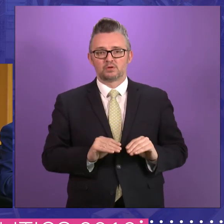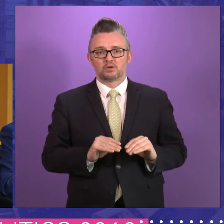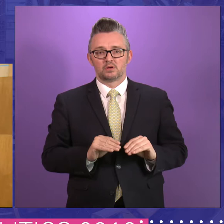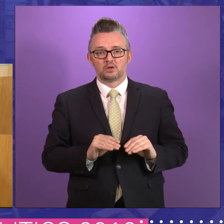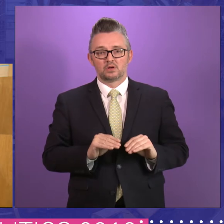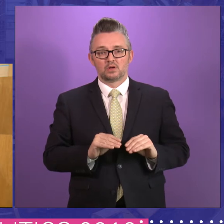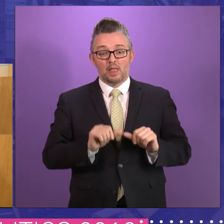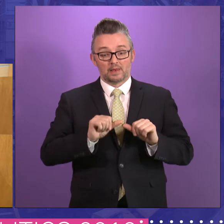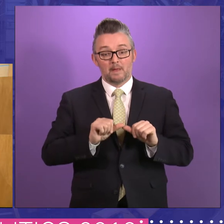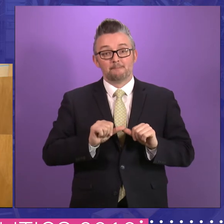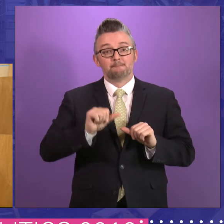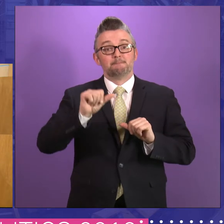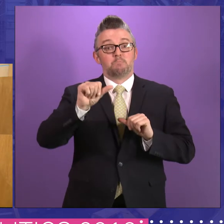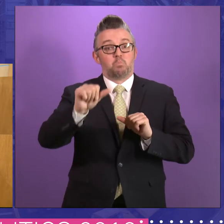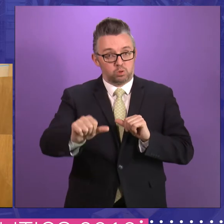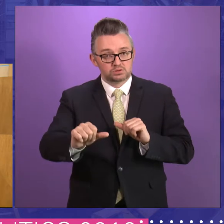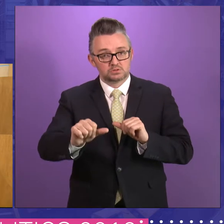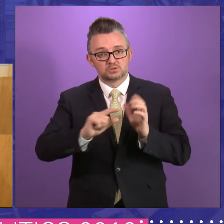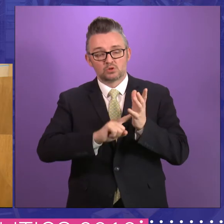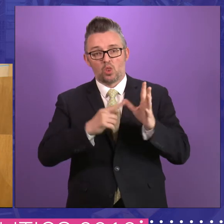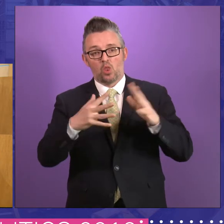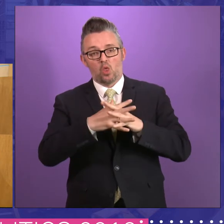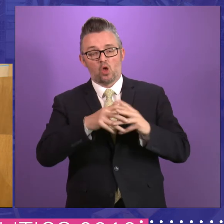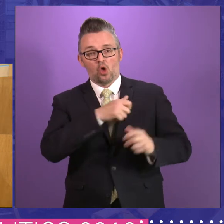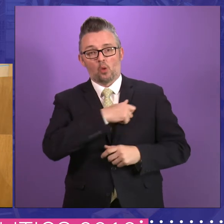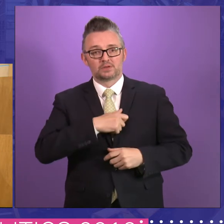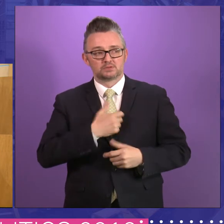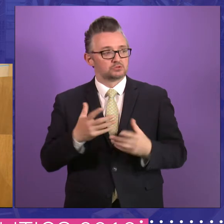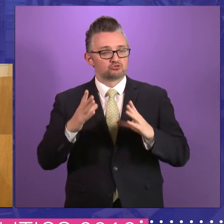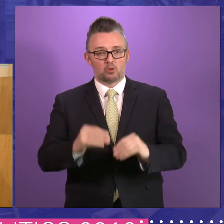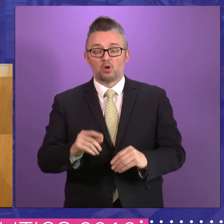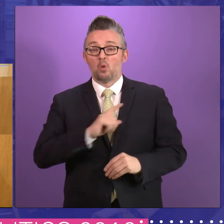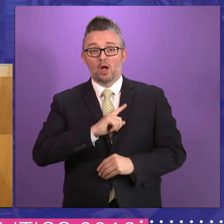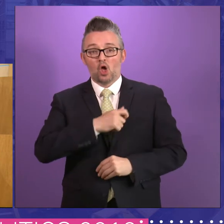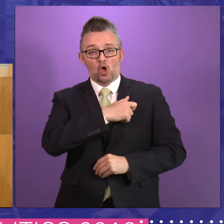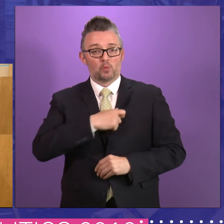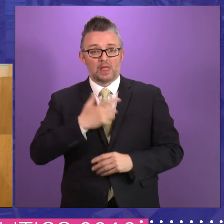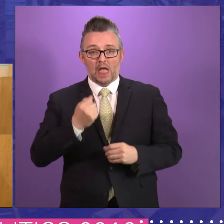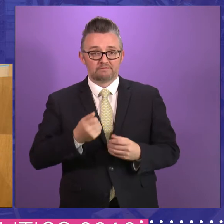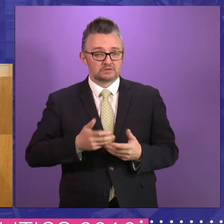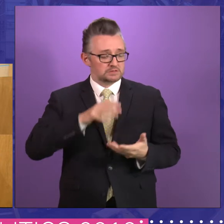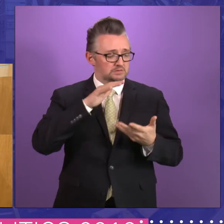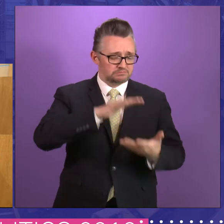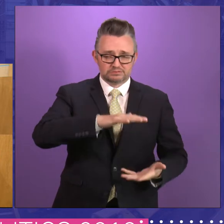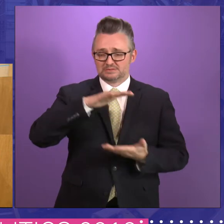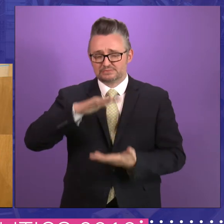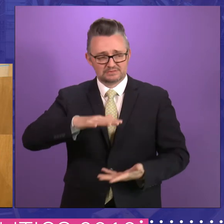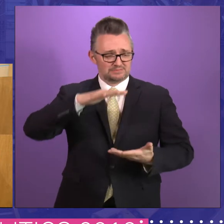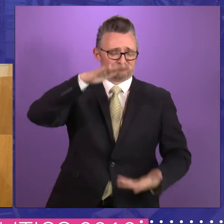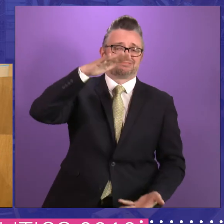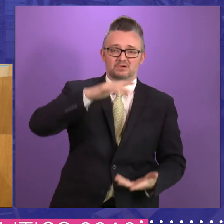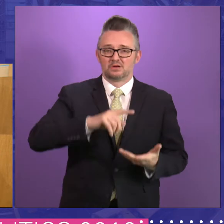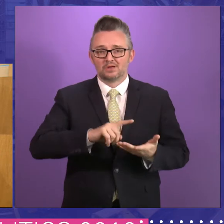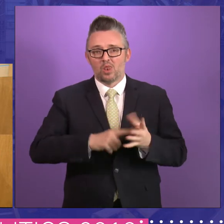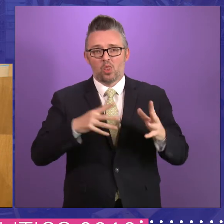-legislative committee, because the committees were so bound up with the legislation. And I've got to say,